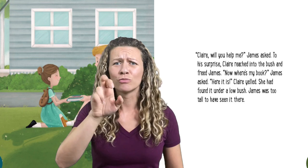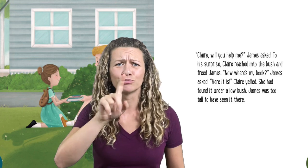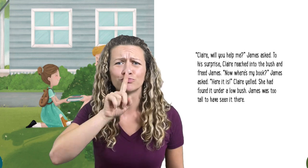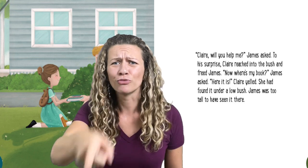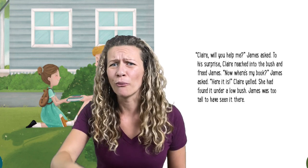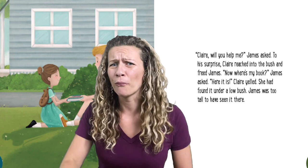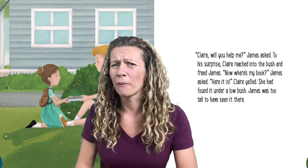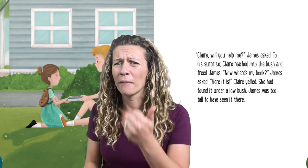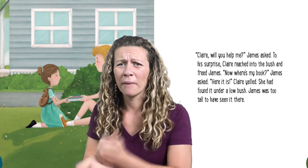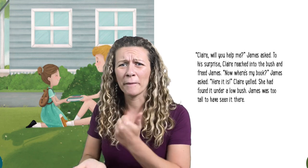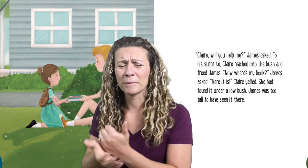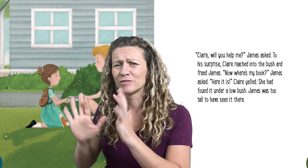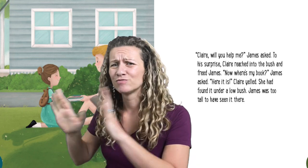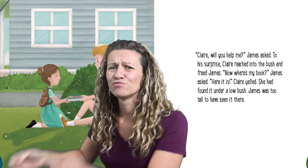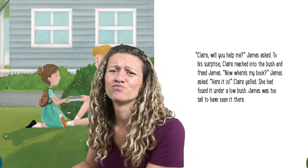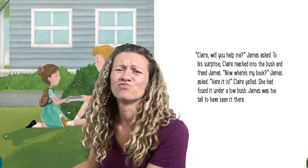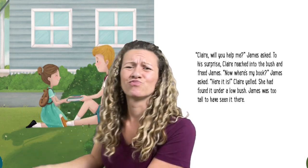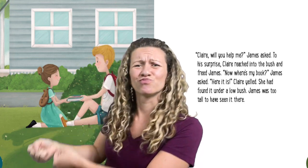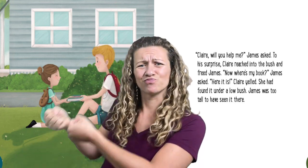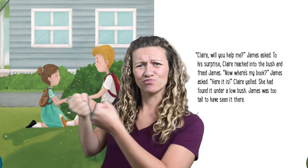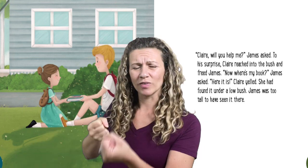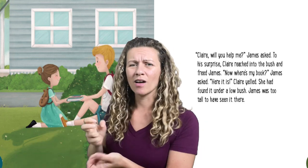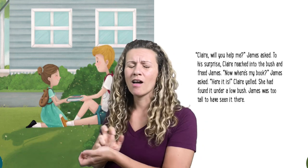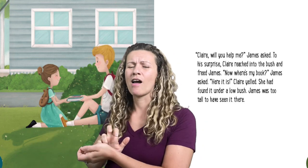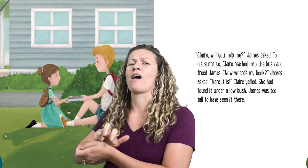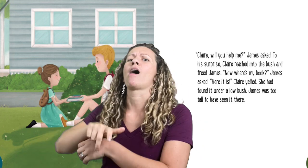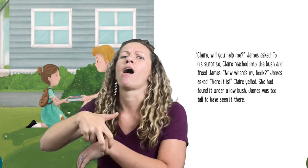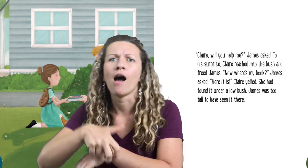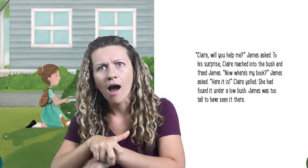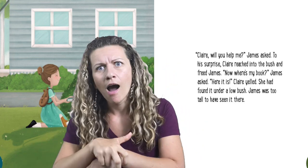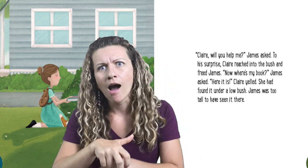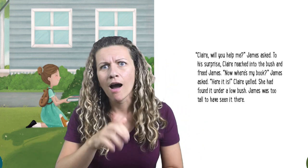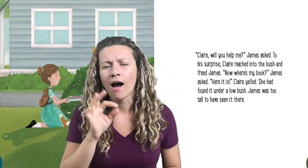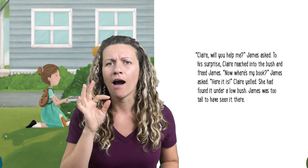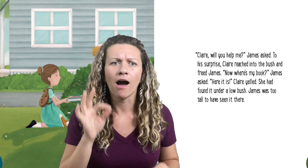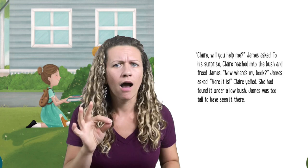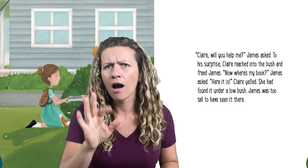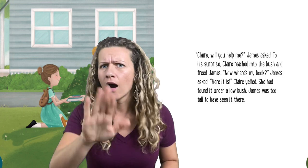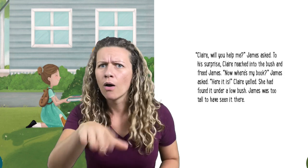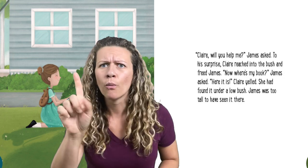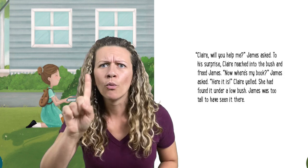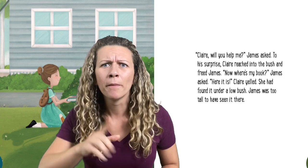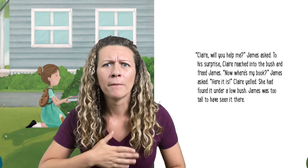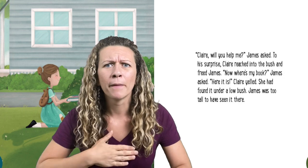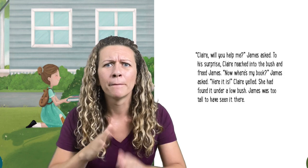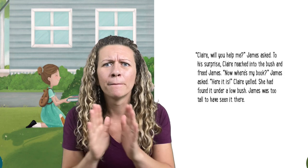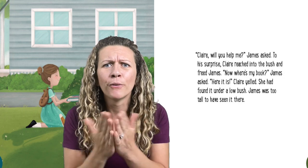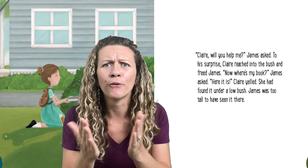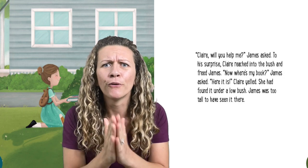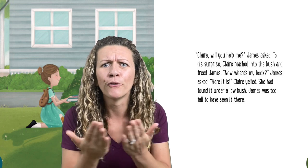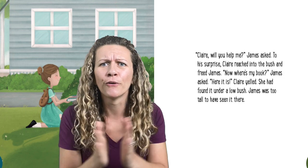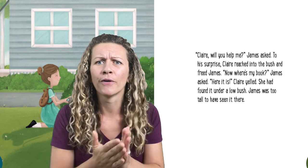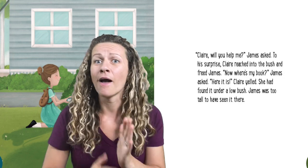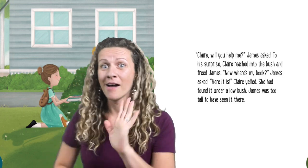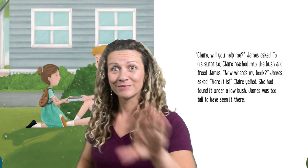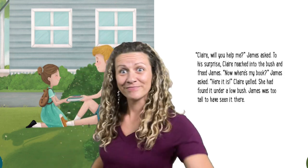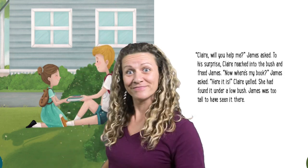To his surprise, Claire reached into the bush and freed James. Now, where's my book? James asked.